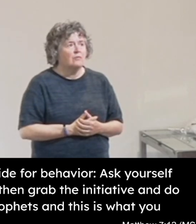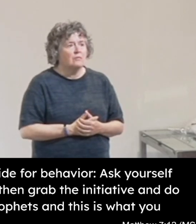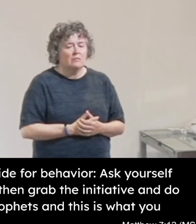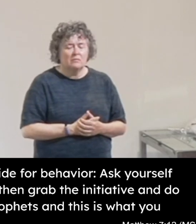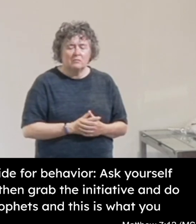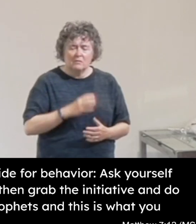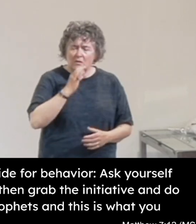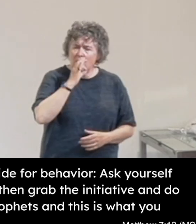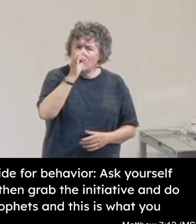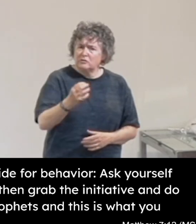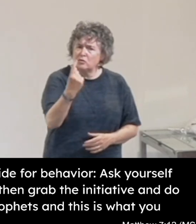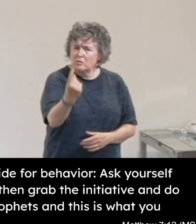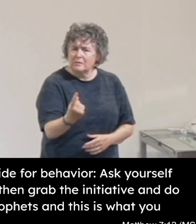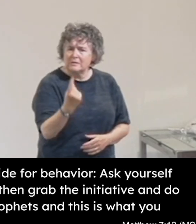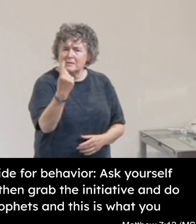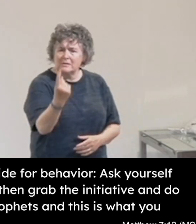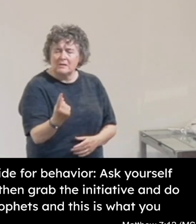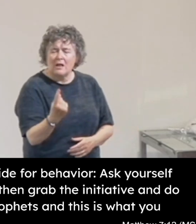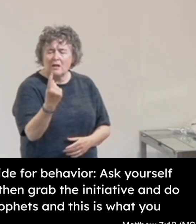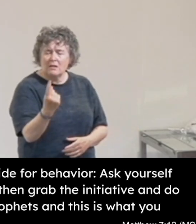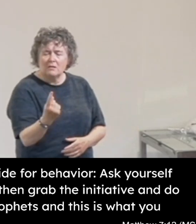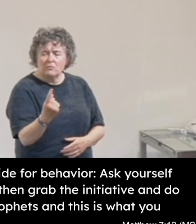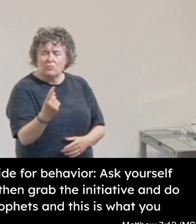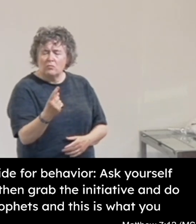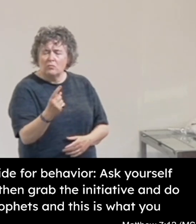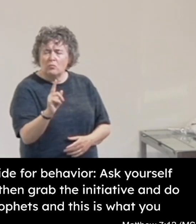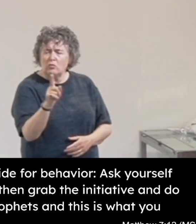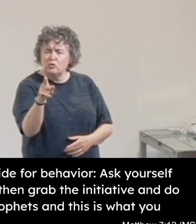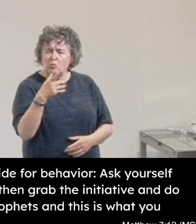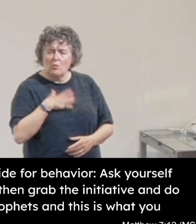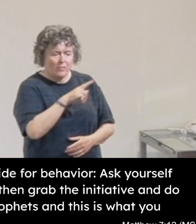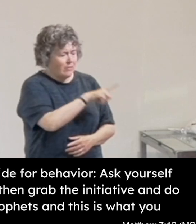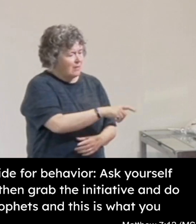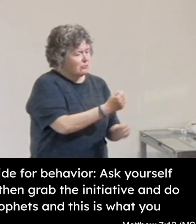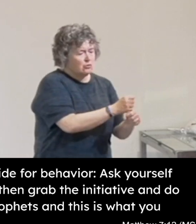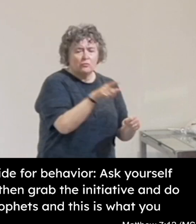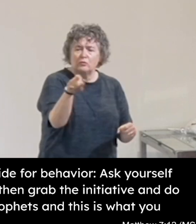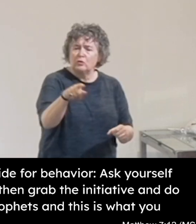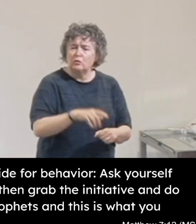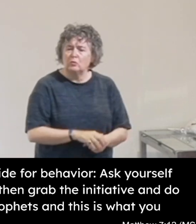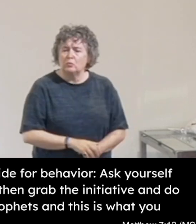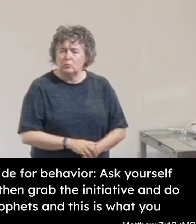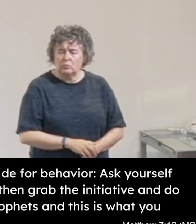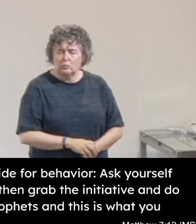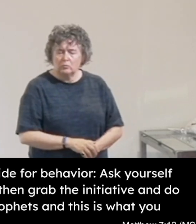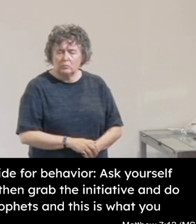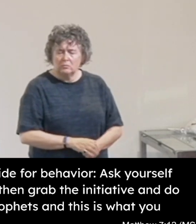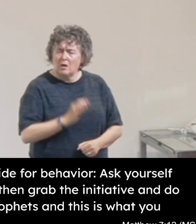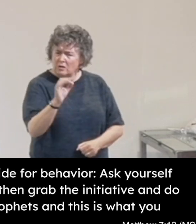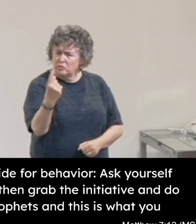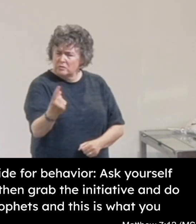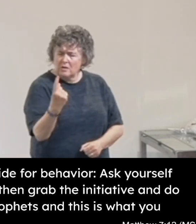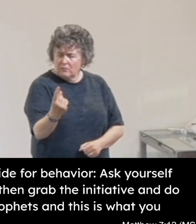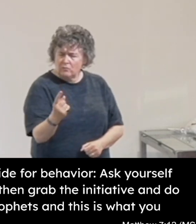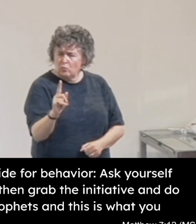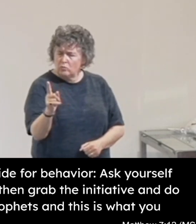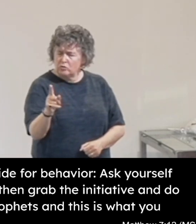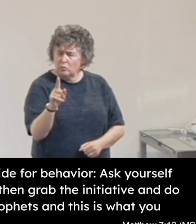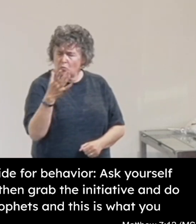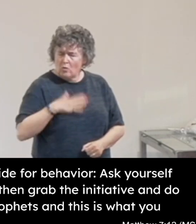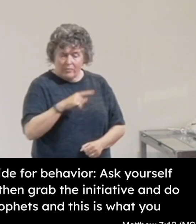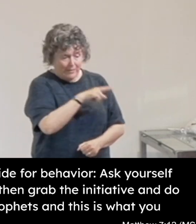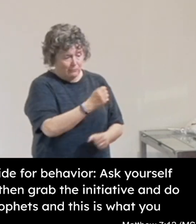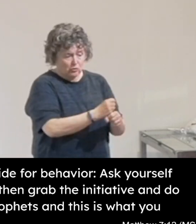Ask yourself, what do you want people to do for you? Which is maybe thought to be a bit selfish,